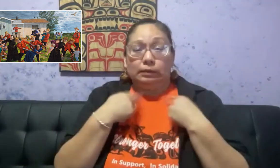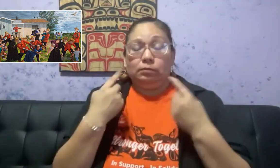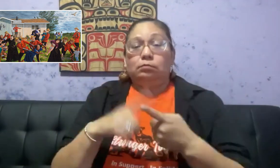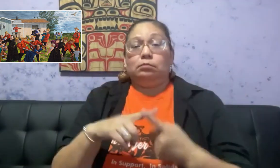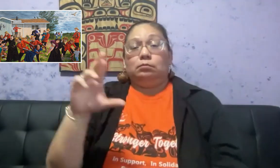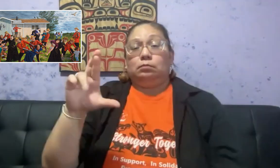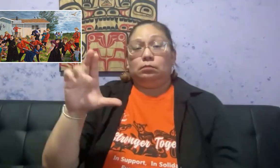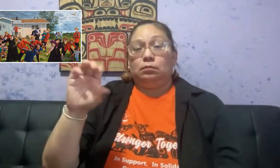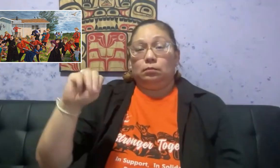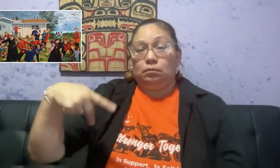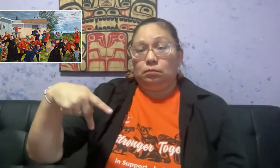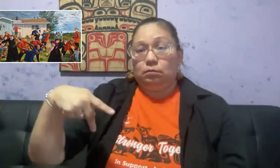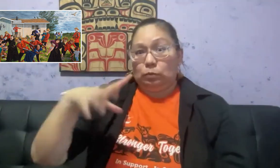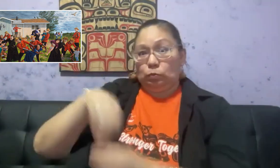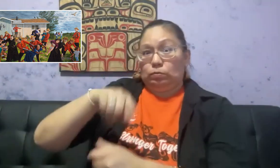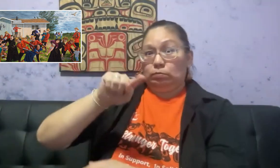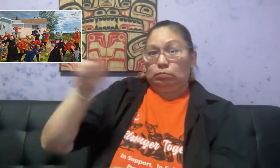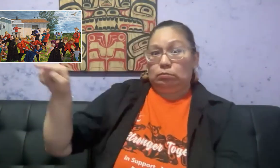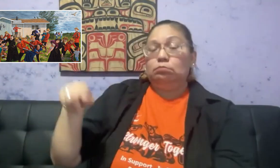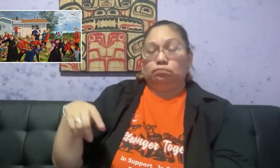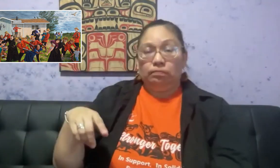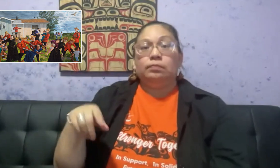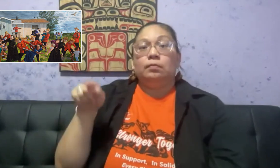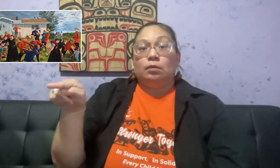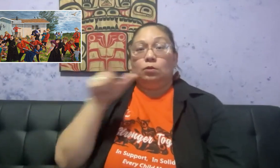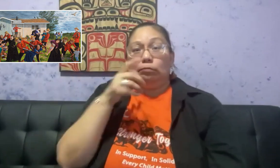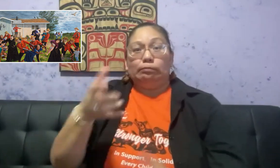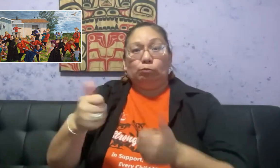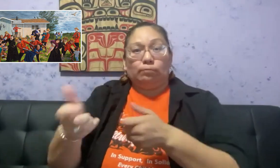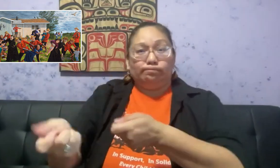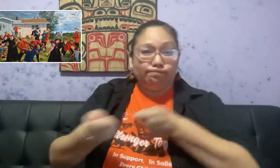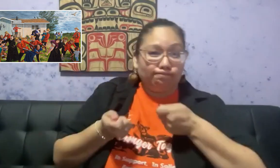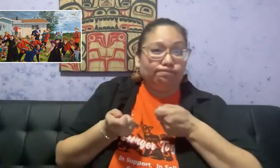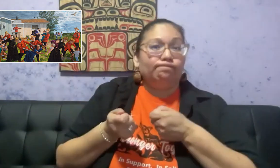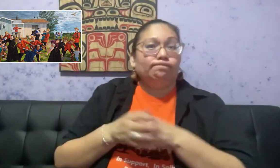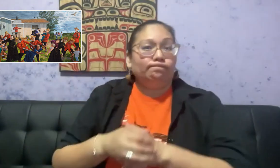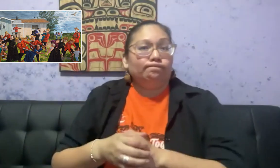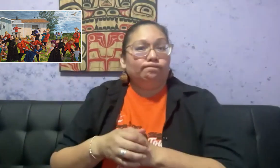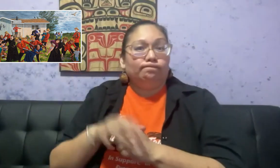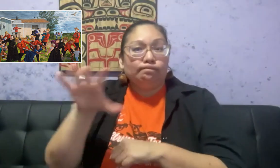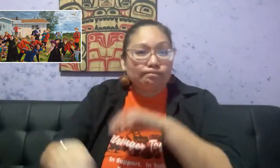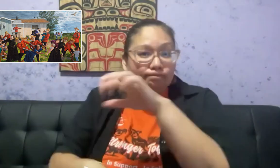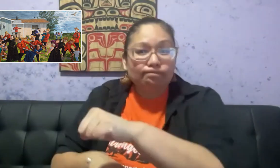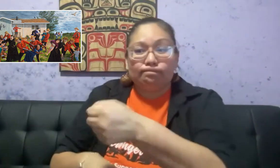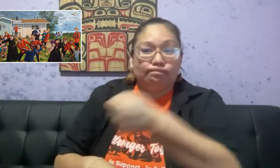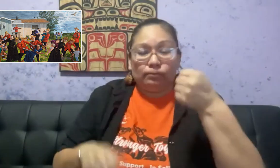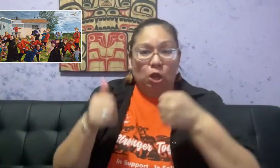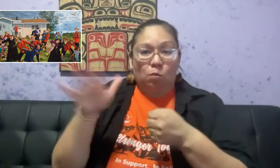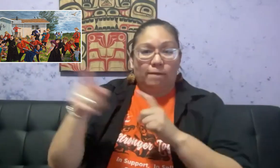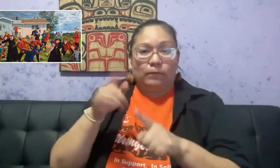The painting depicts nuns, priests, and the RCMP officers outside of an